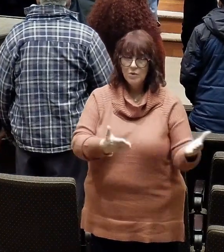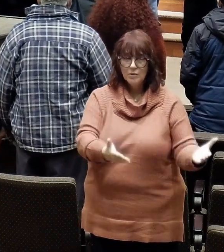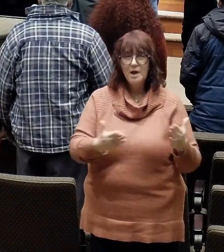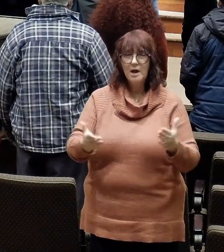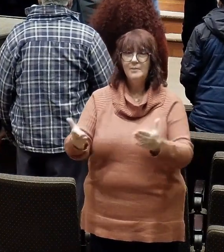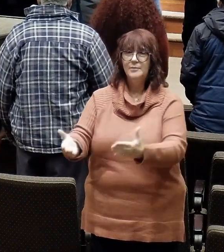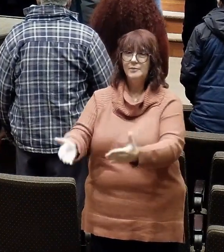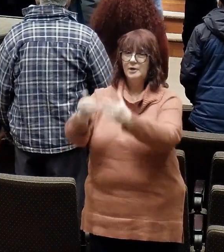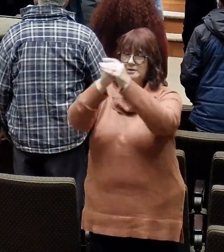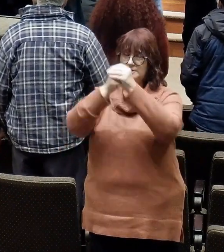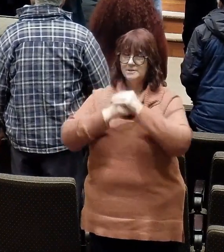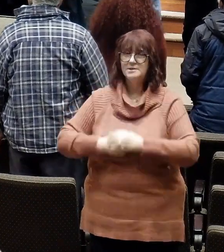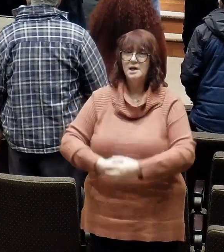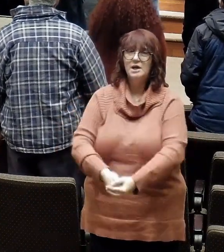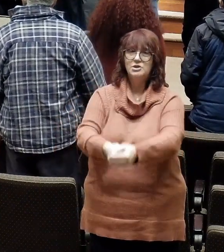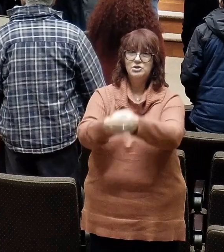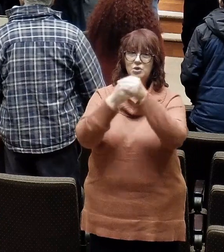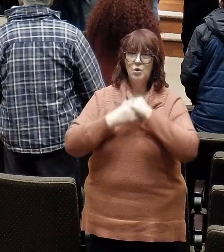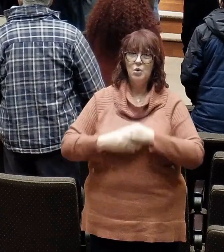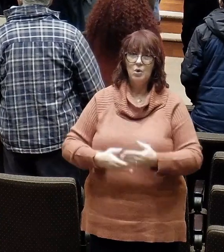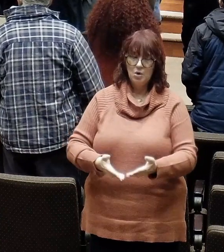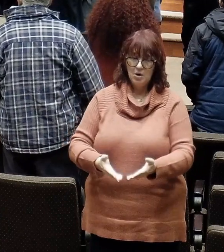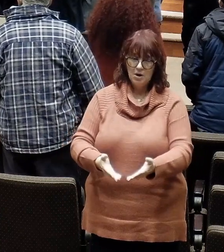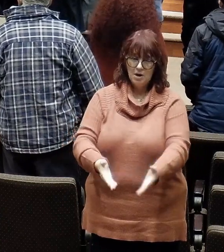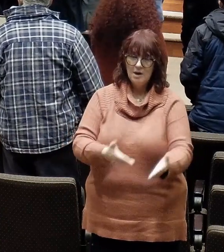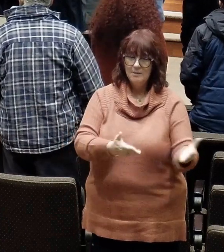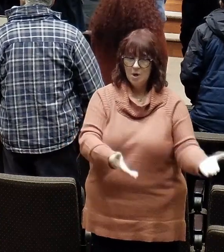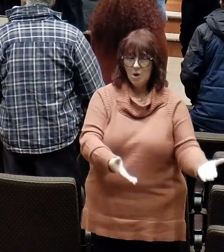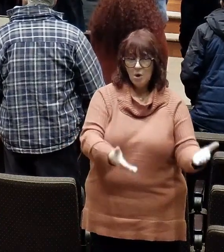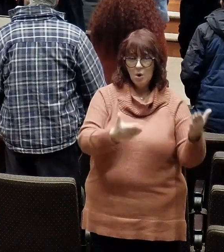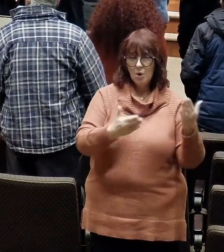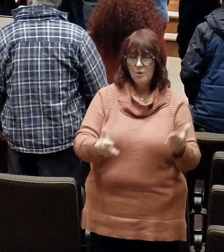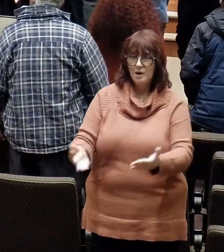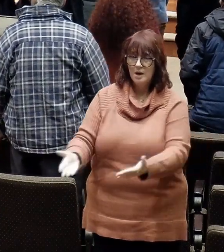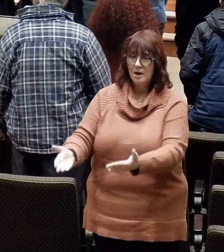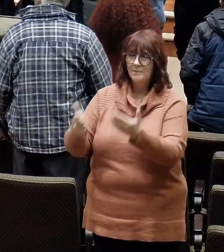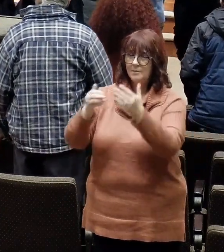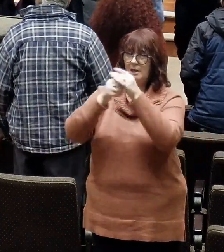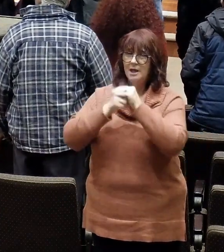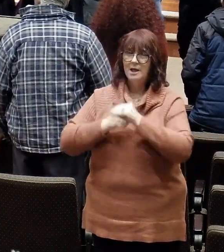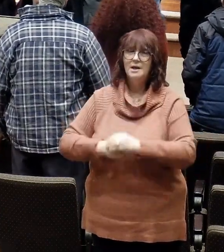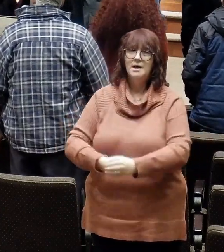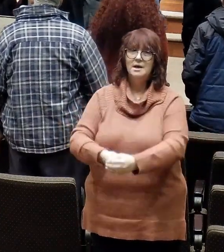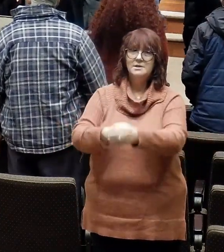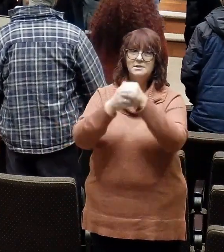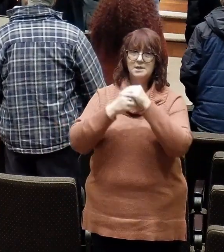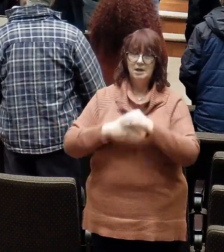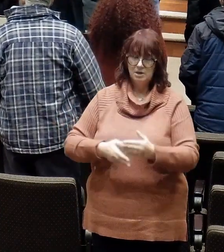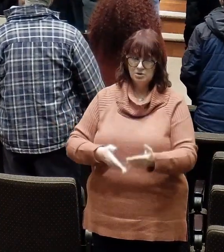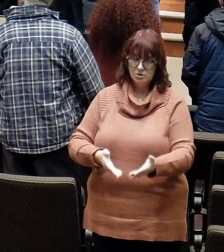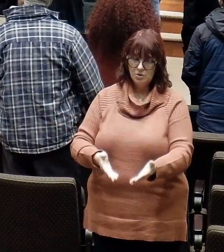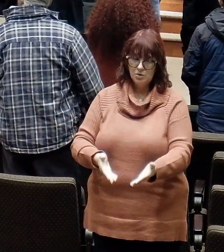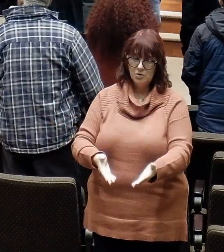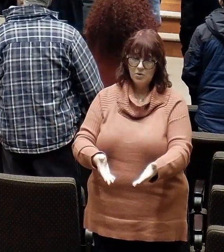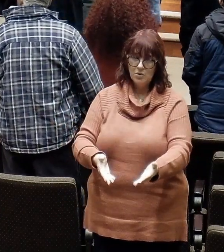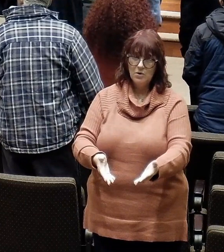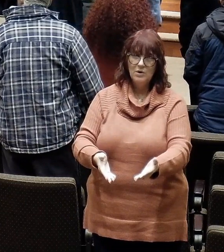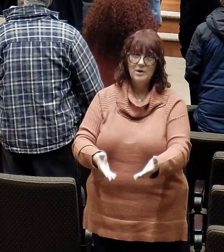us adore Him. O come, let us adore Him, O